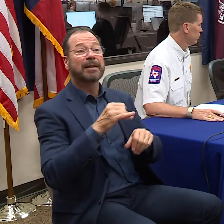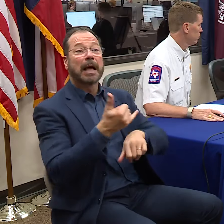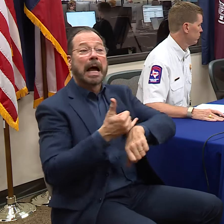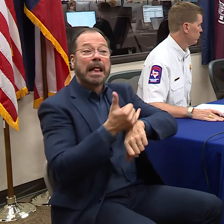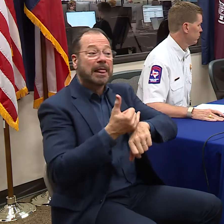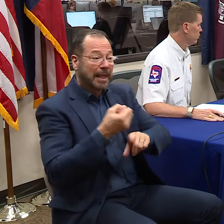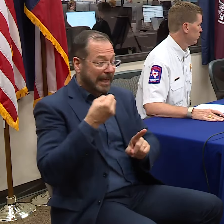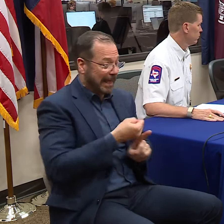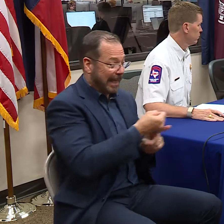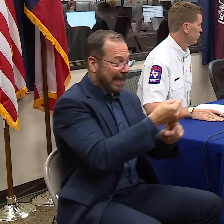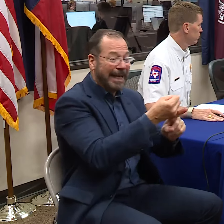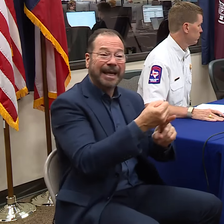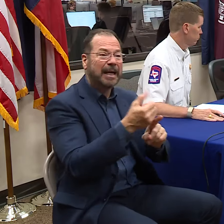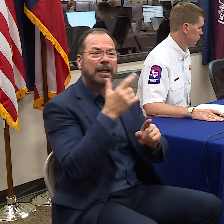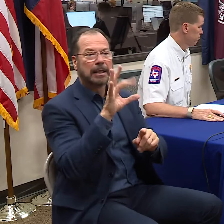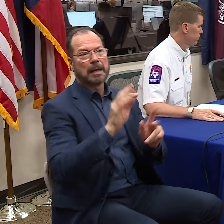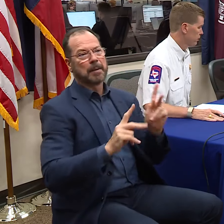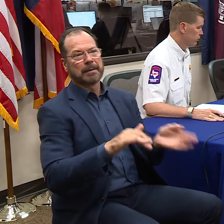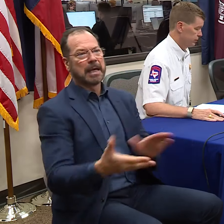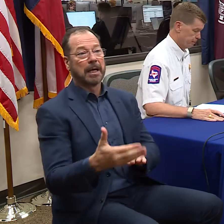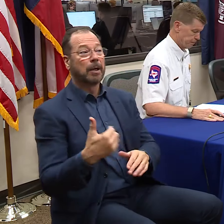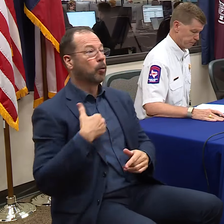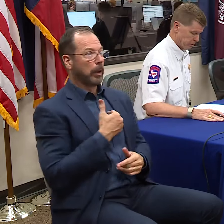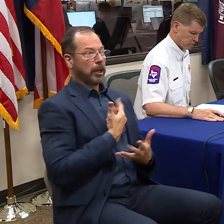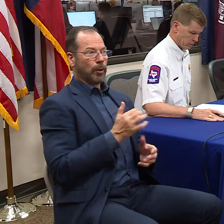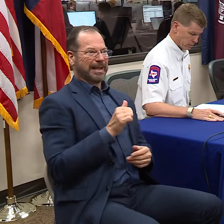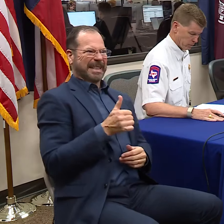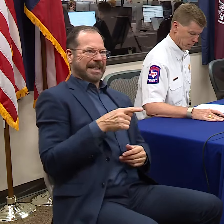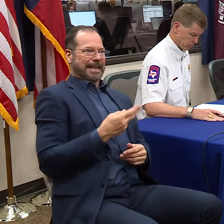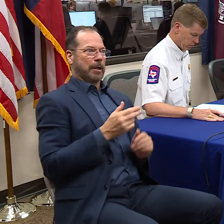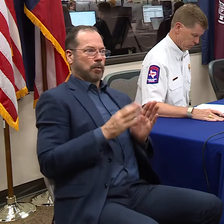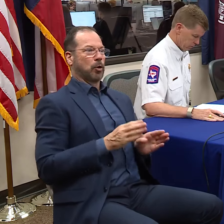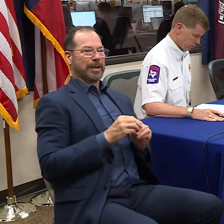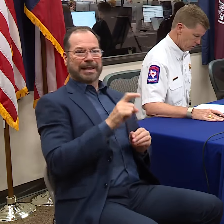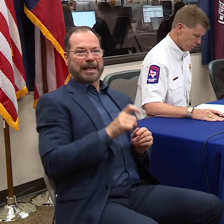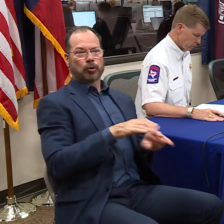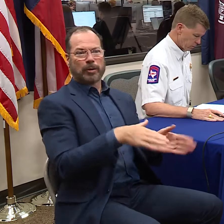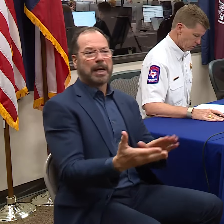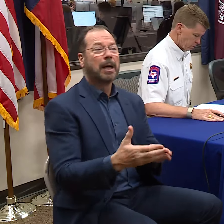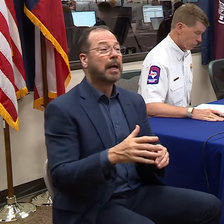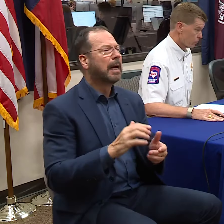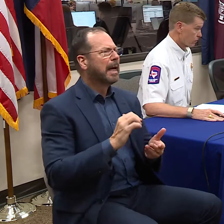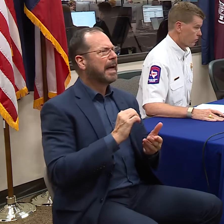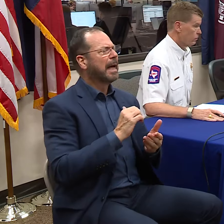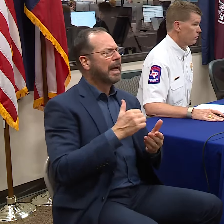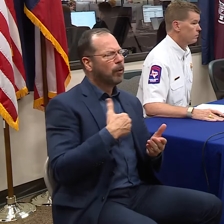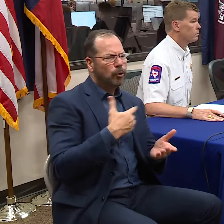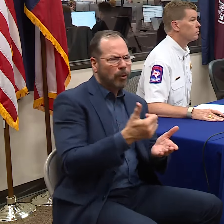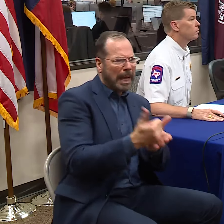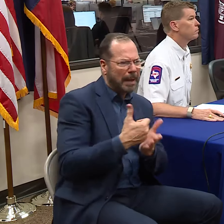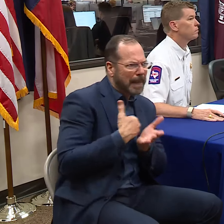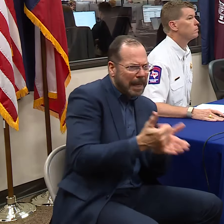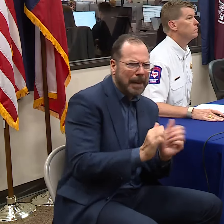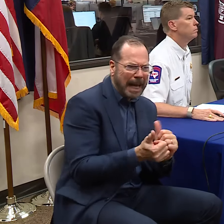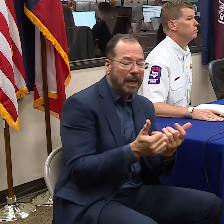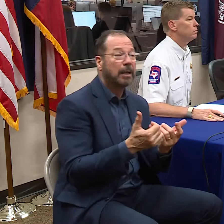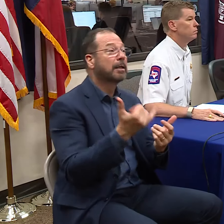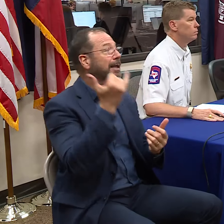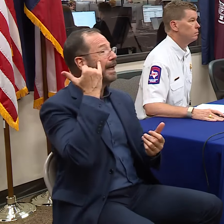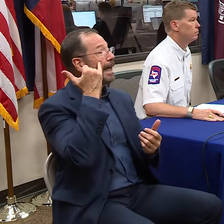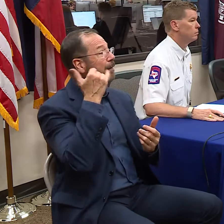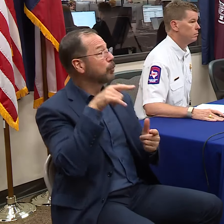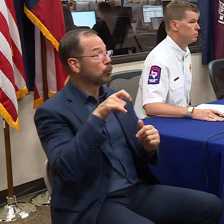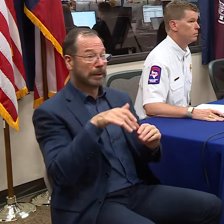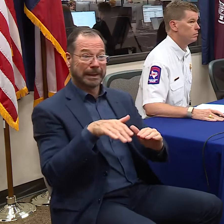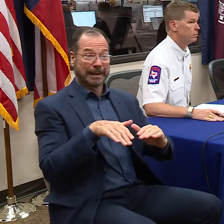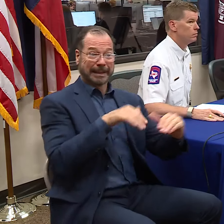We don't want number 10 to be in Texas. And so what can you do to help us help you? Number one, again, if you're moving, today's